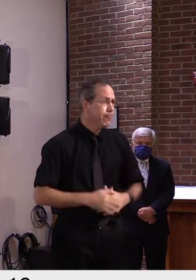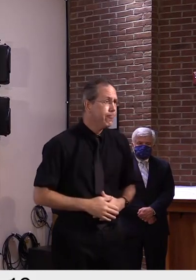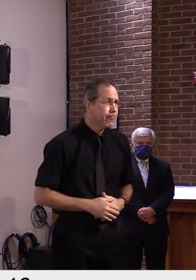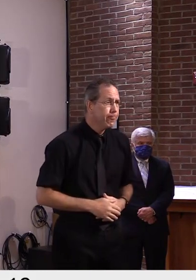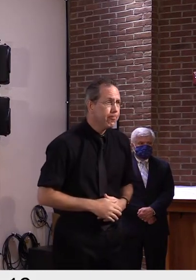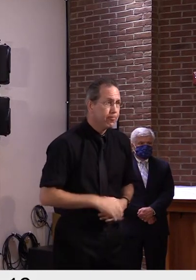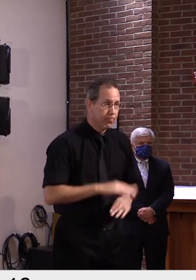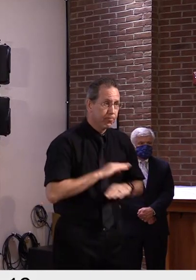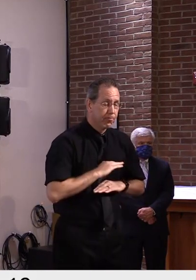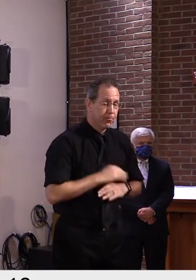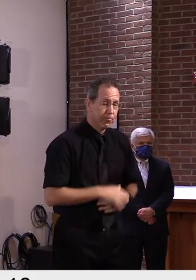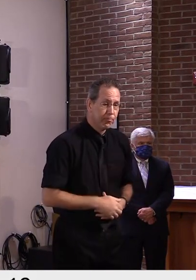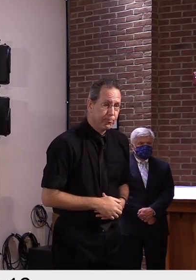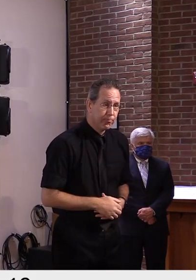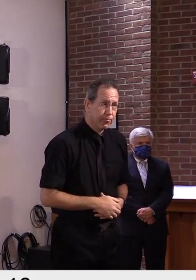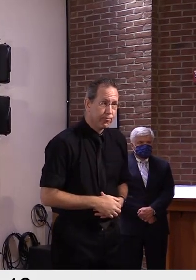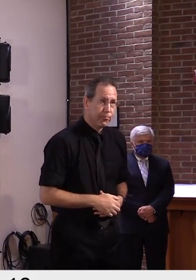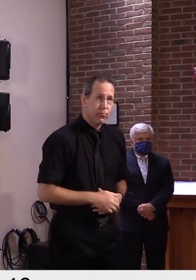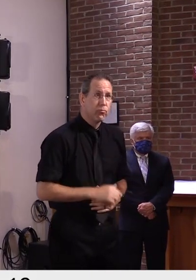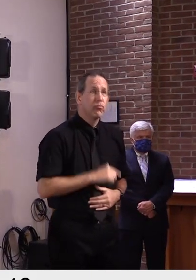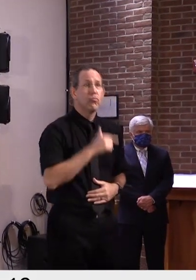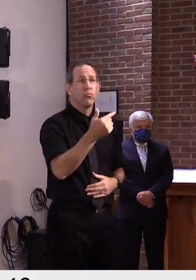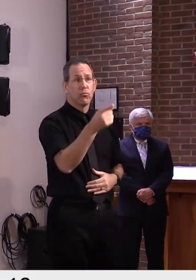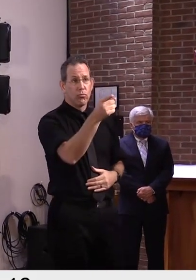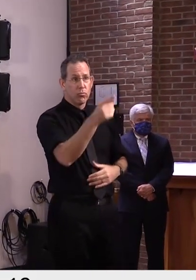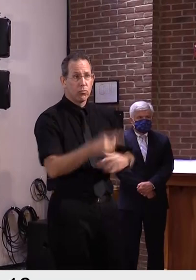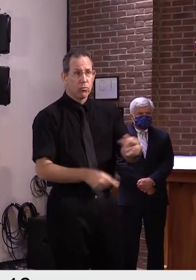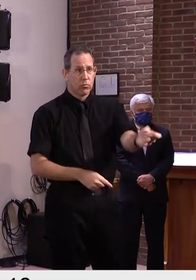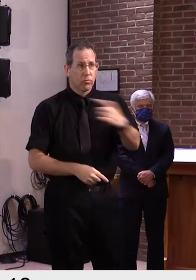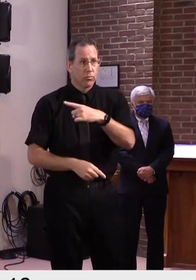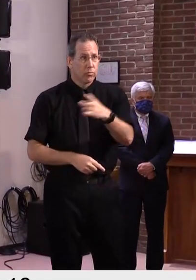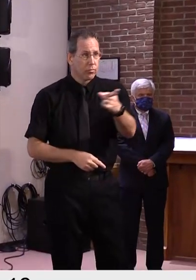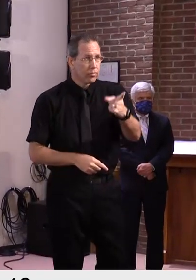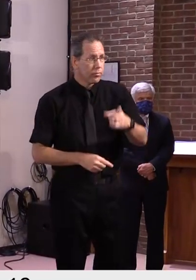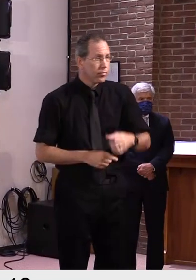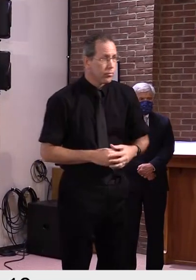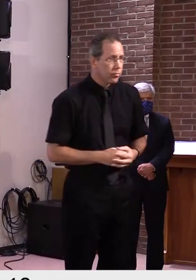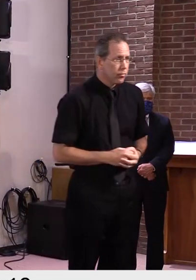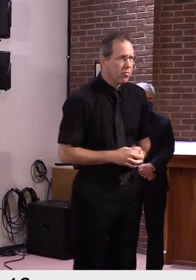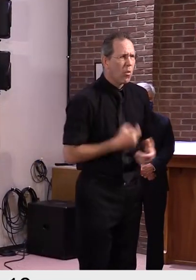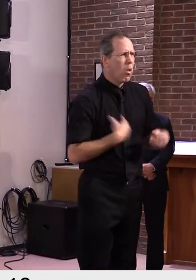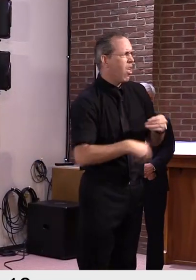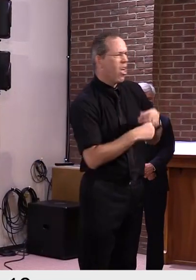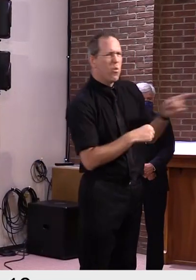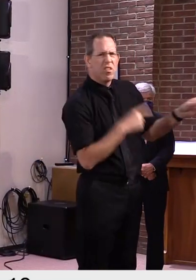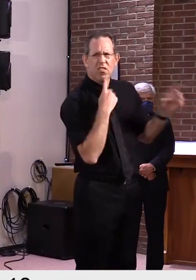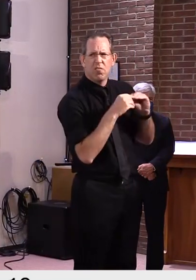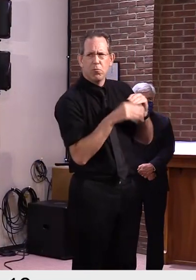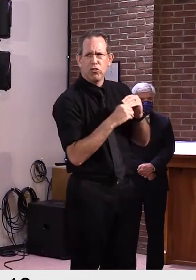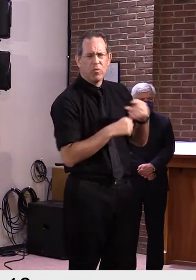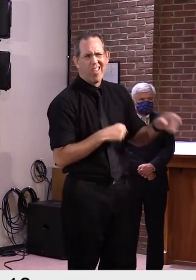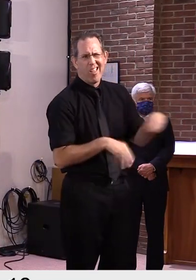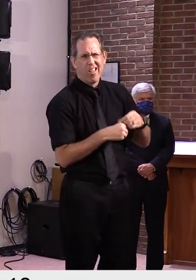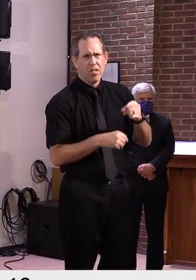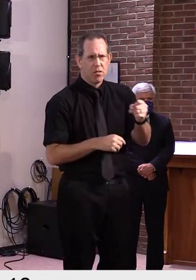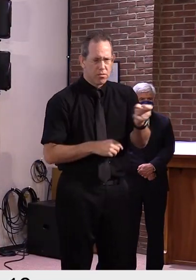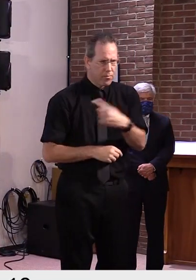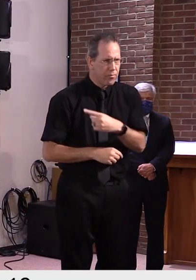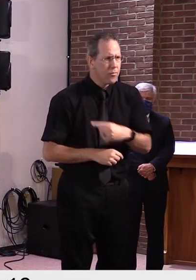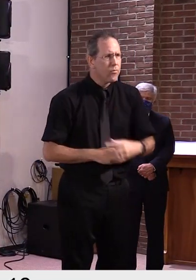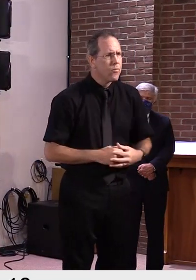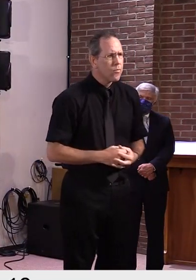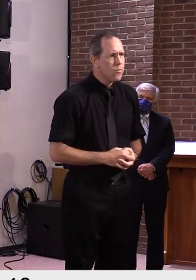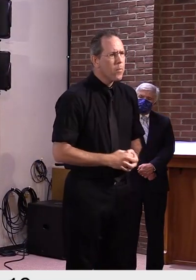Steve? On topic, the administration's been hammered by the Vermont